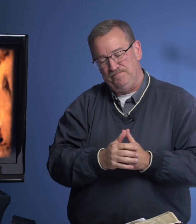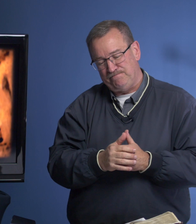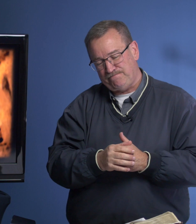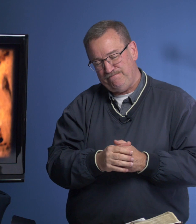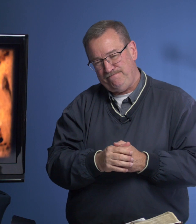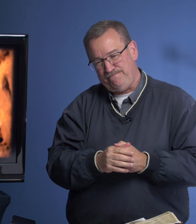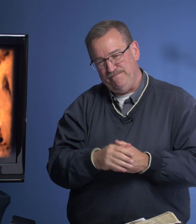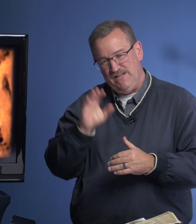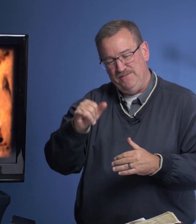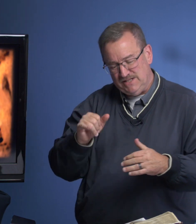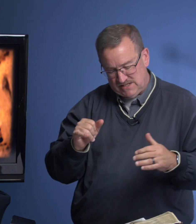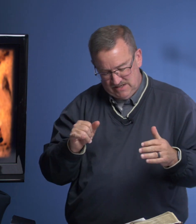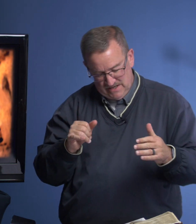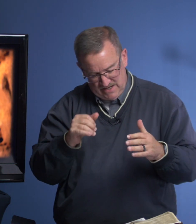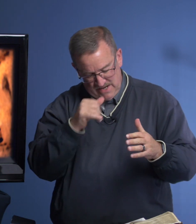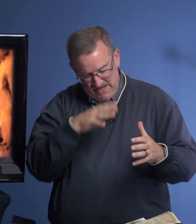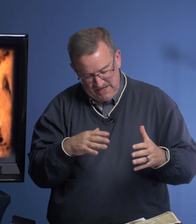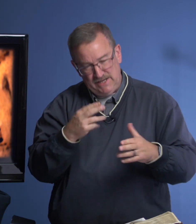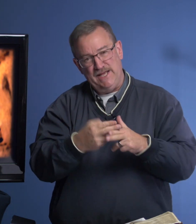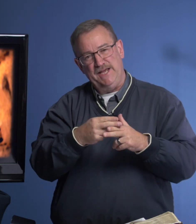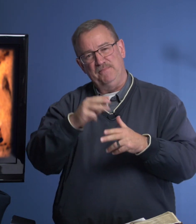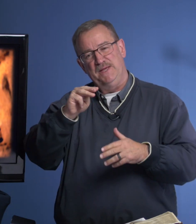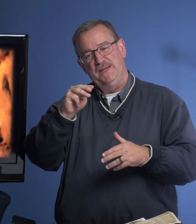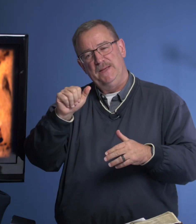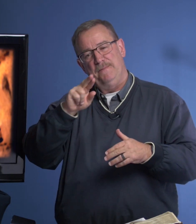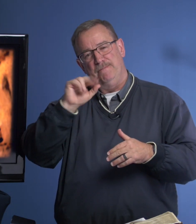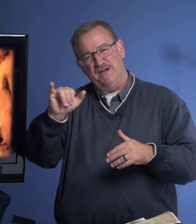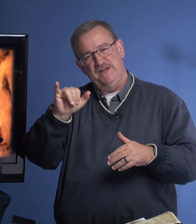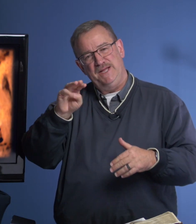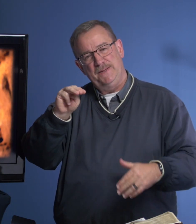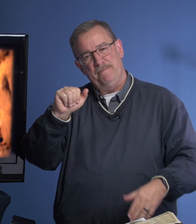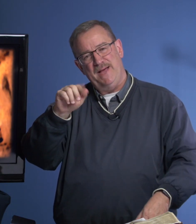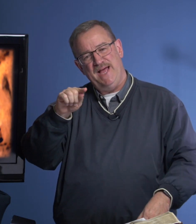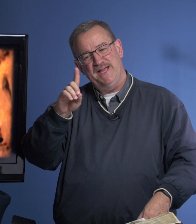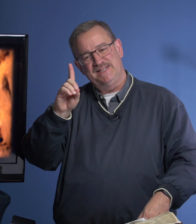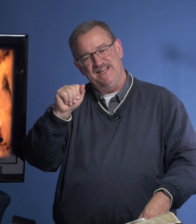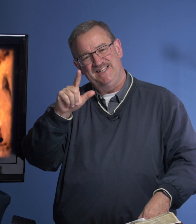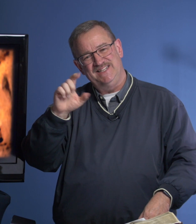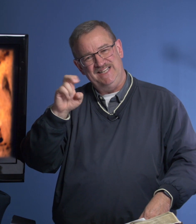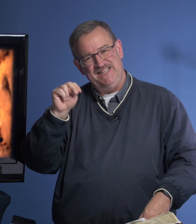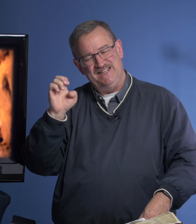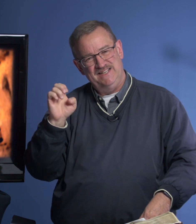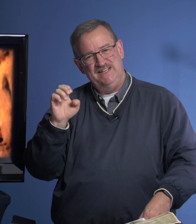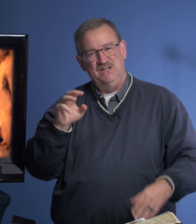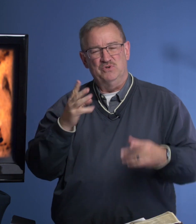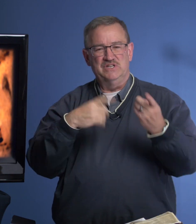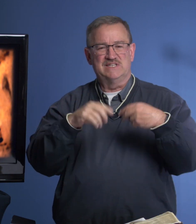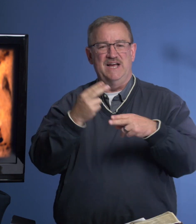and that's a lady named Mary Magdalene. We're going to sign